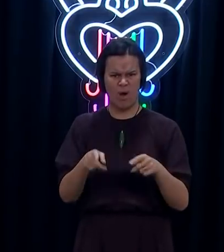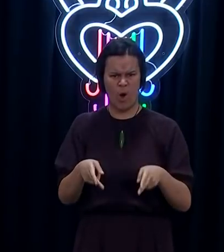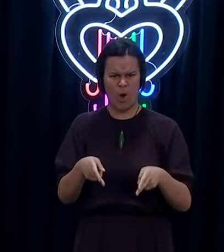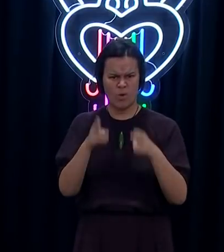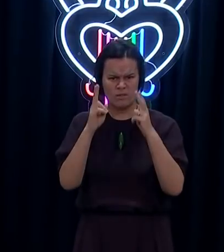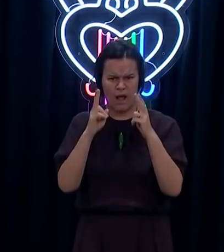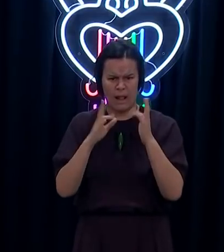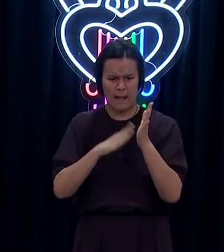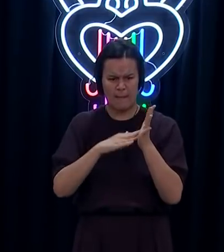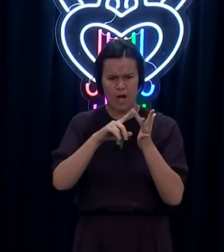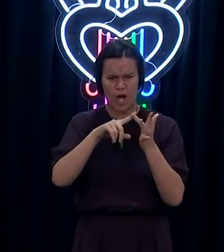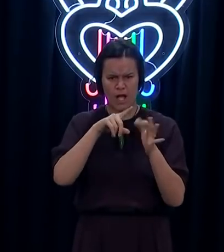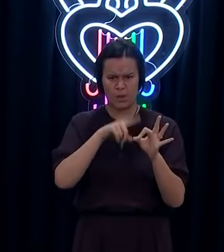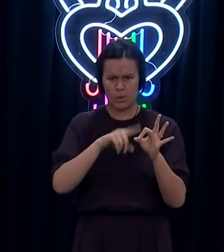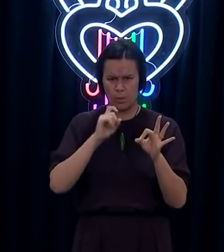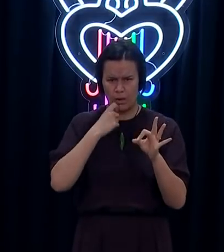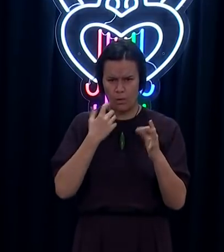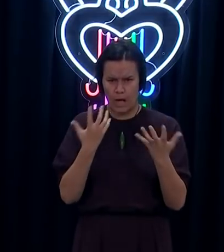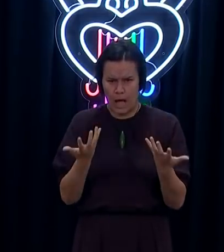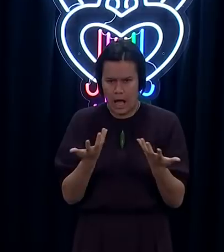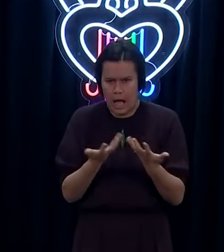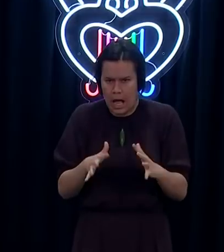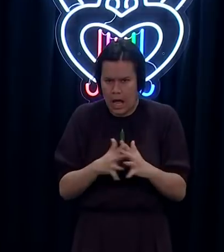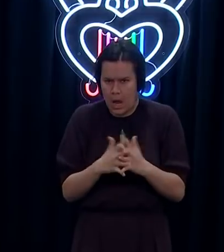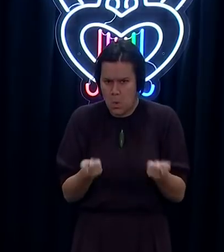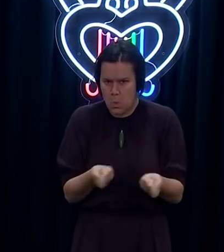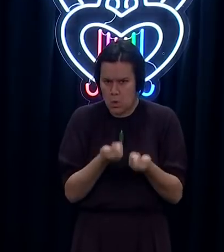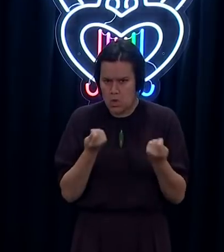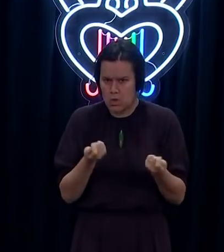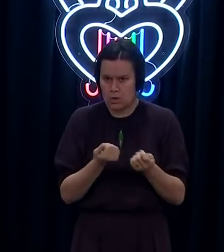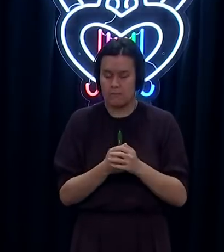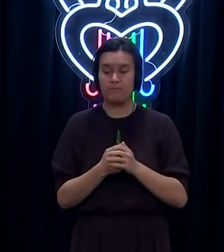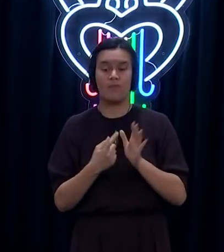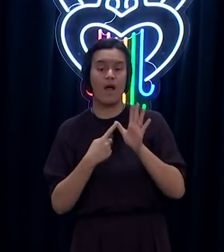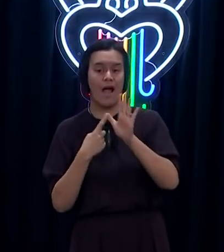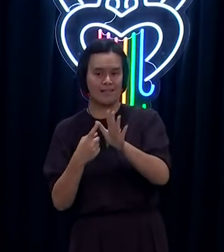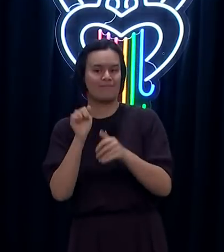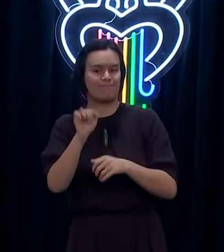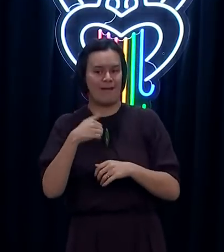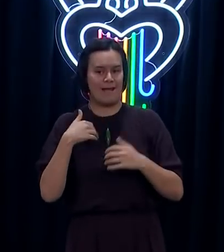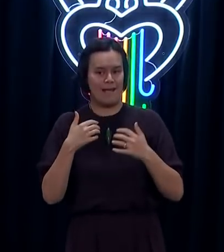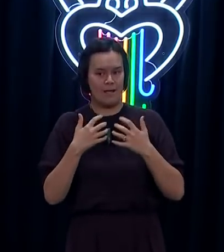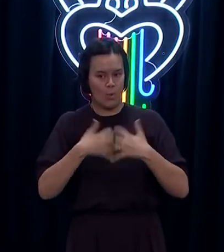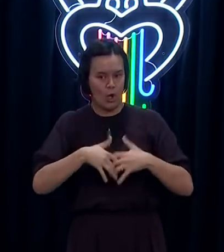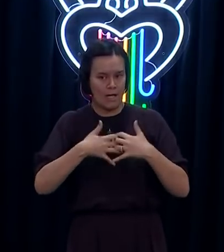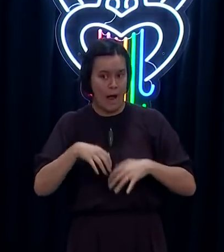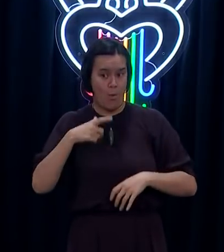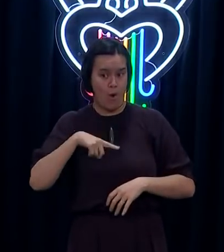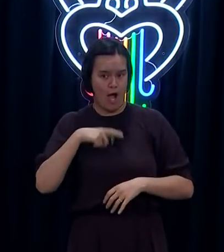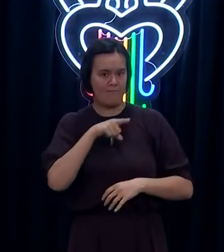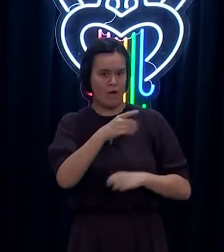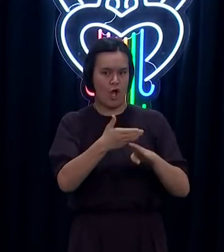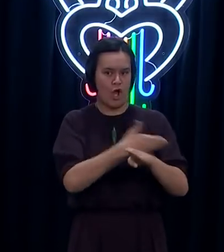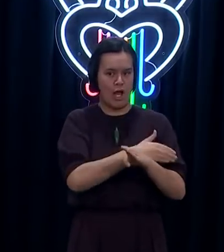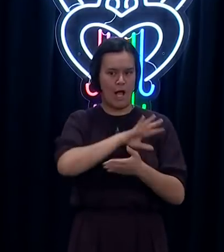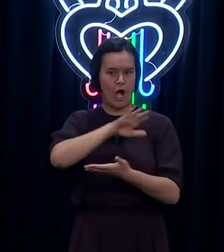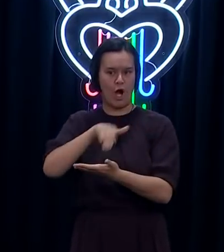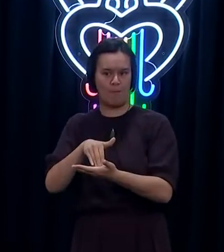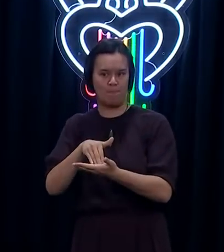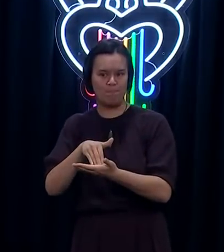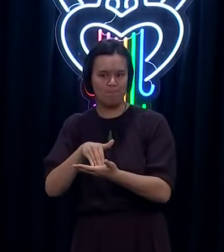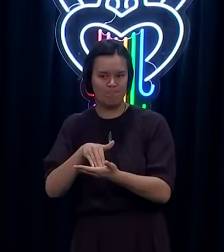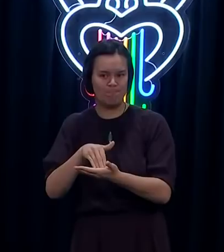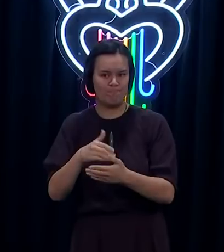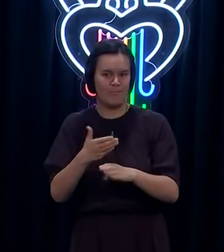obviously there's some different movement back into the country as sooner than was expected. I understand that a large portion of